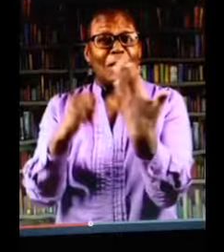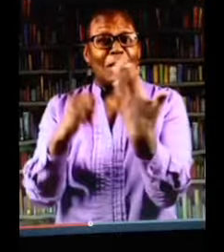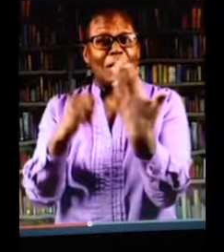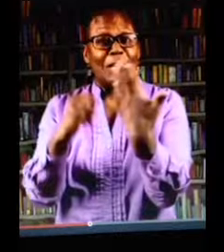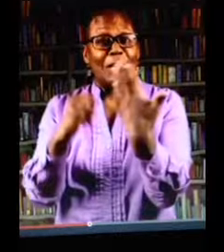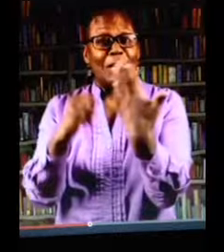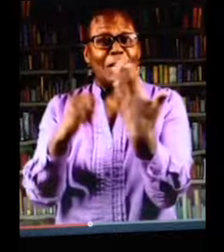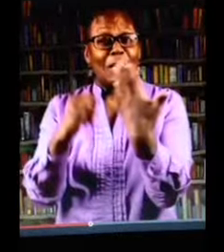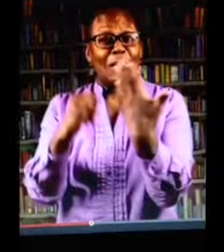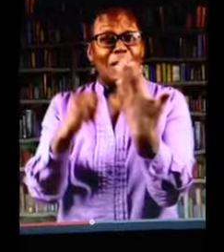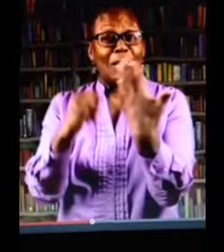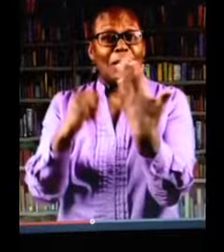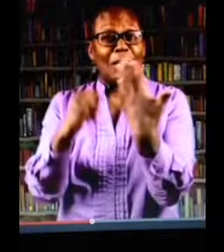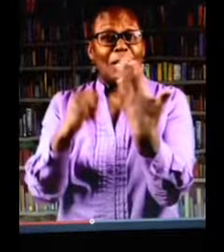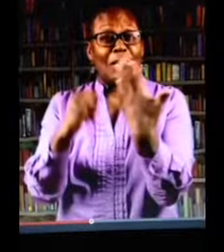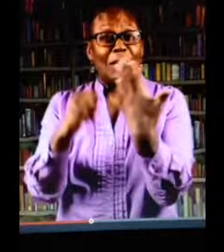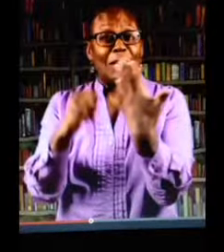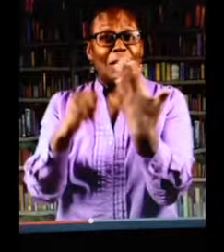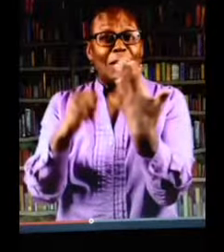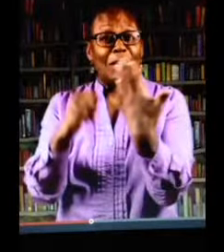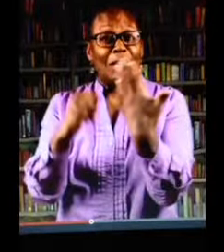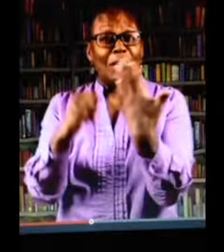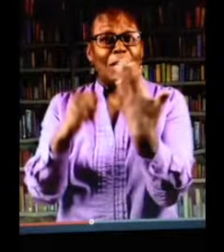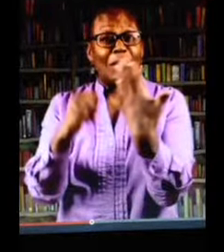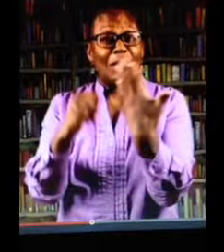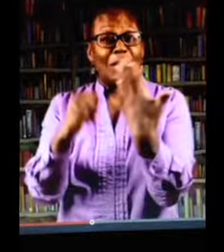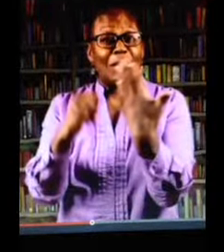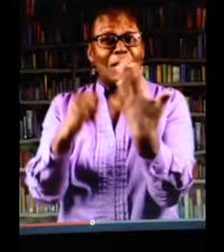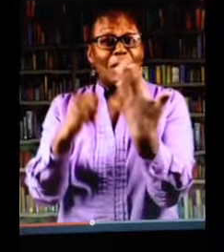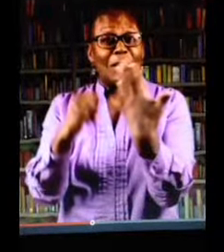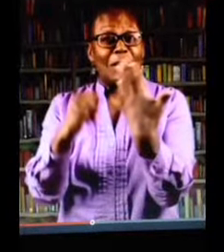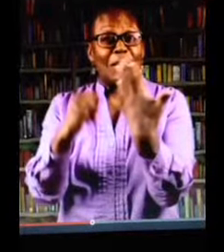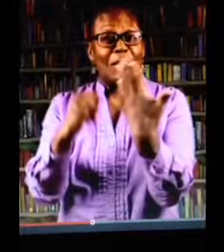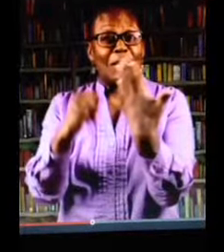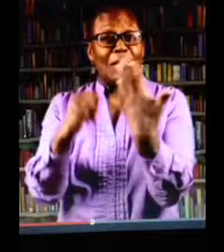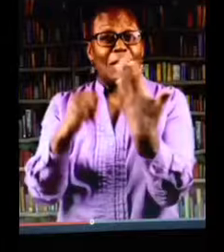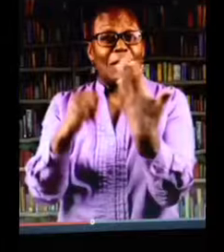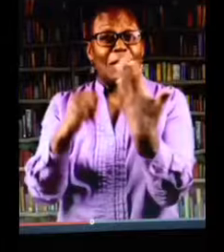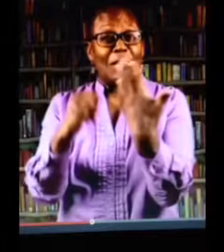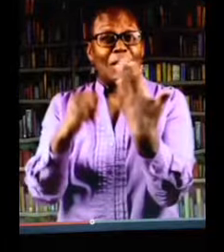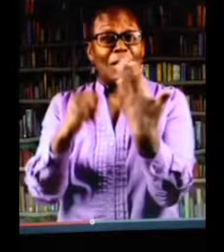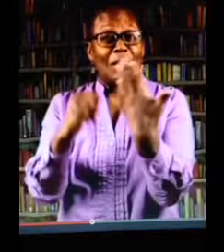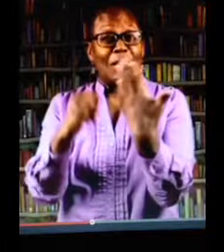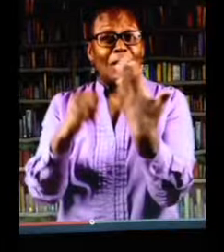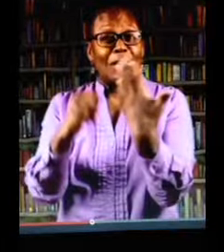Well, that caught his attention and we enjoyed our walks. This went on for a while until the project ended.